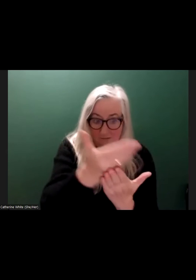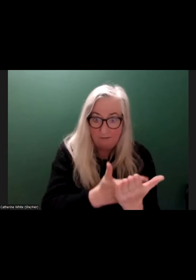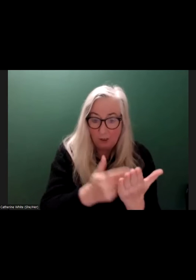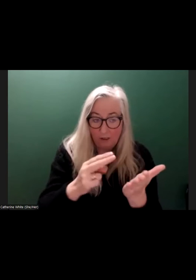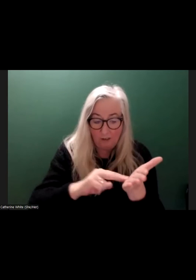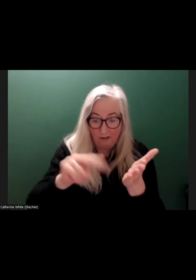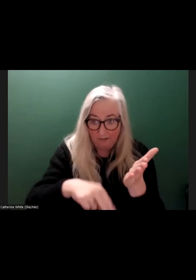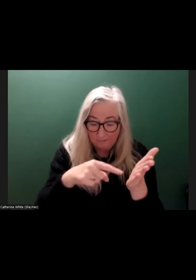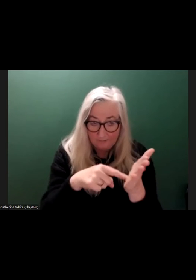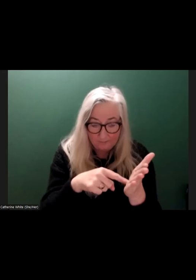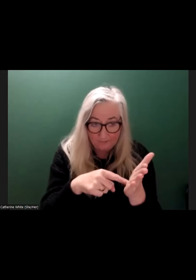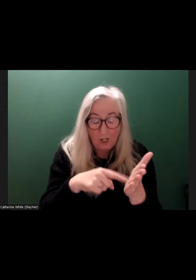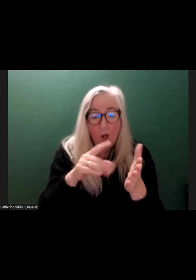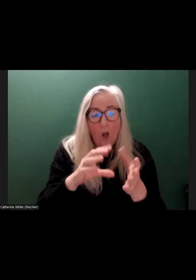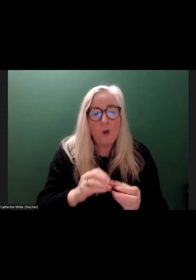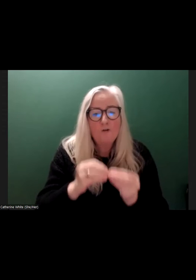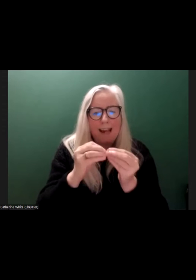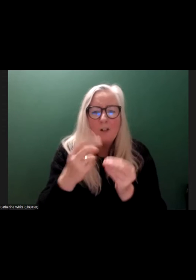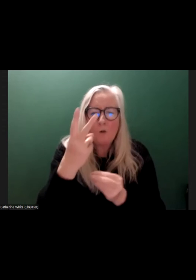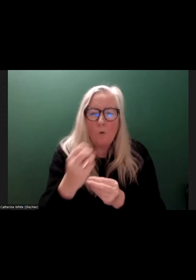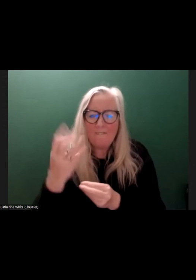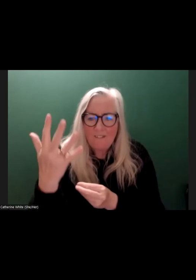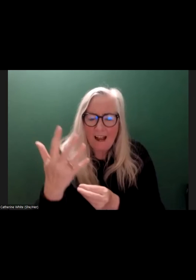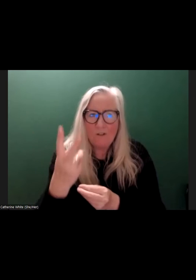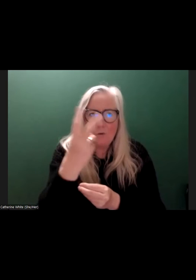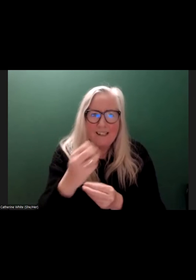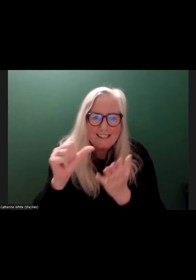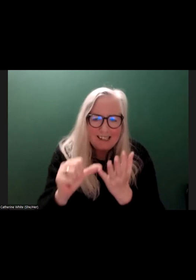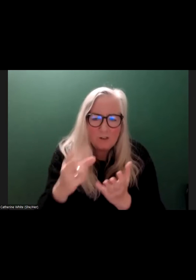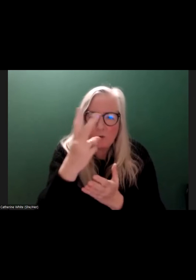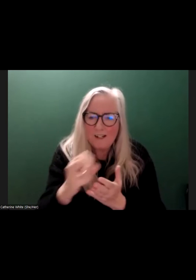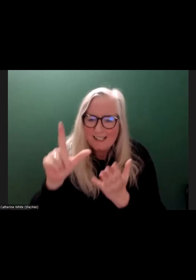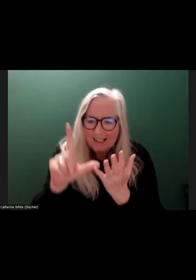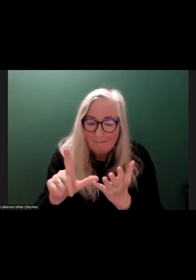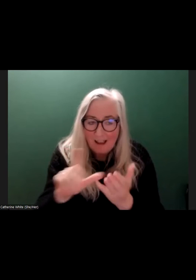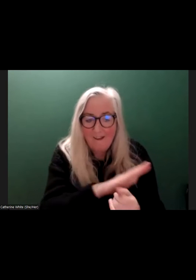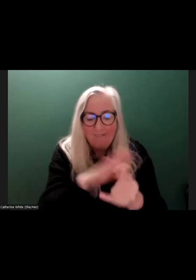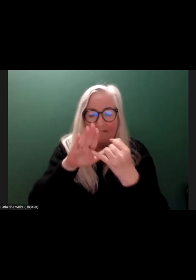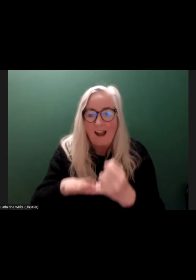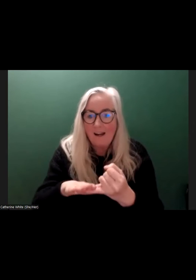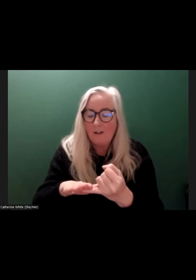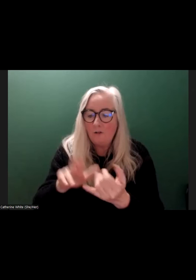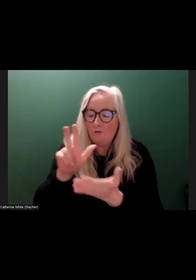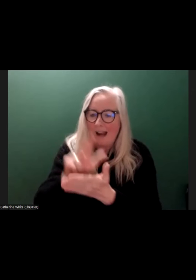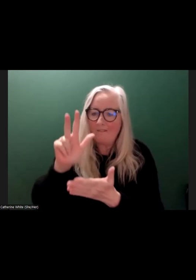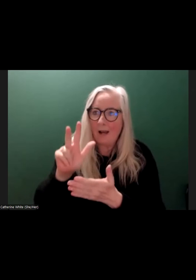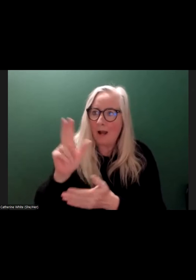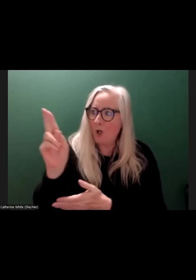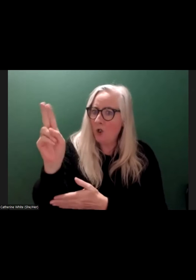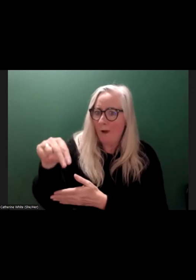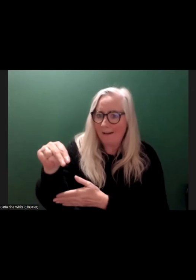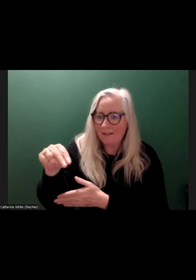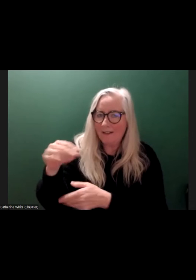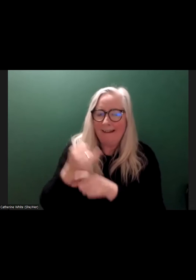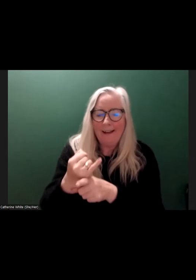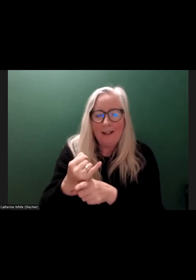It was created in 2005, 2006, 2007, and it was finally ratified by the EU, or sorry, the UN in